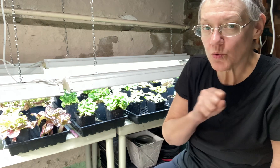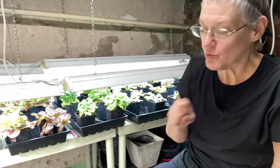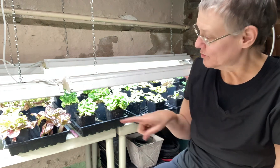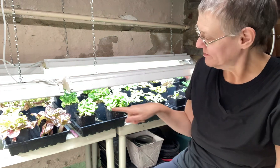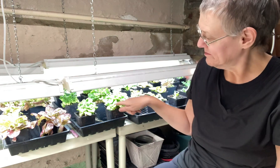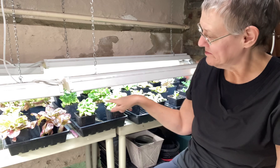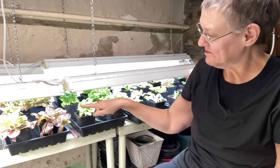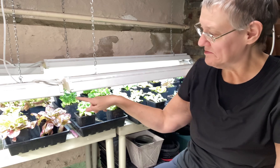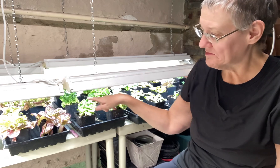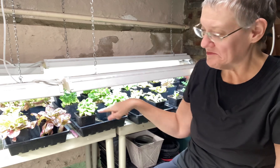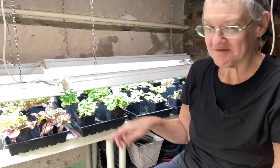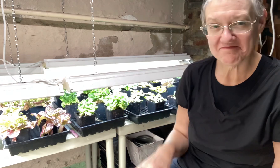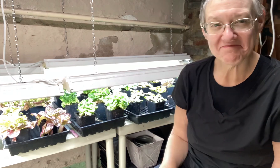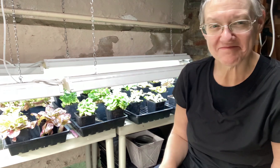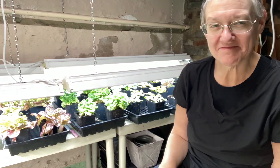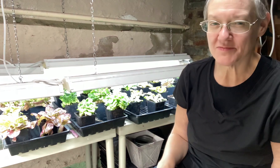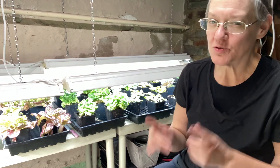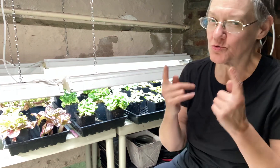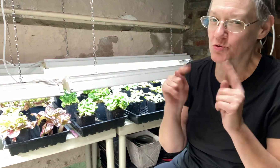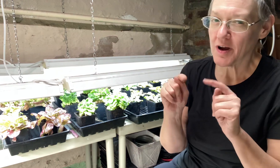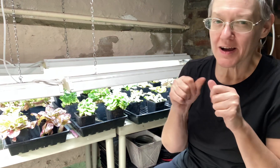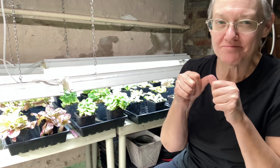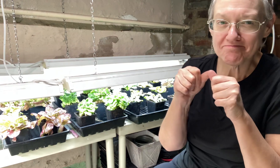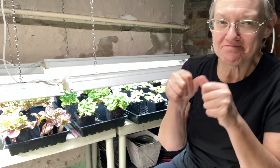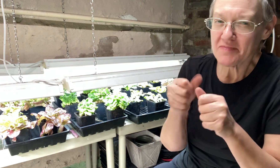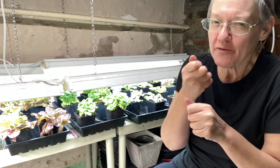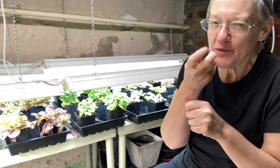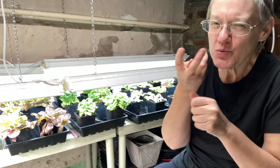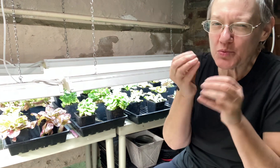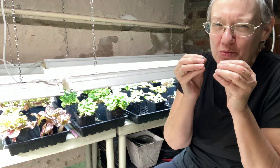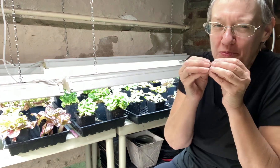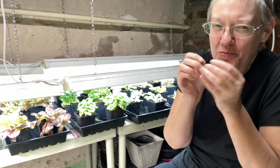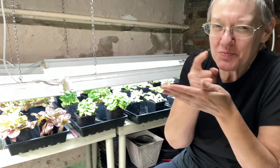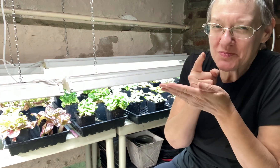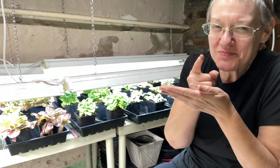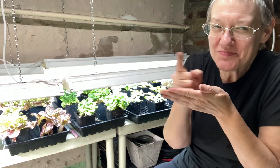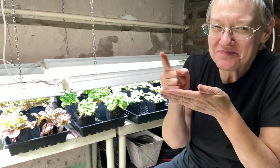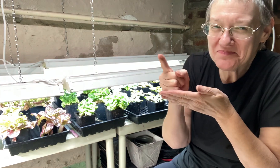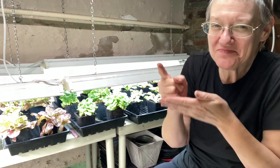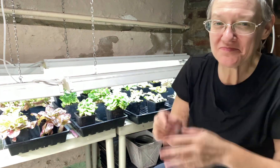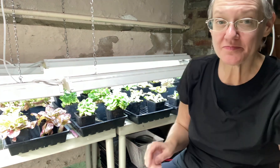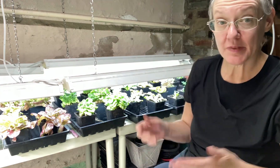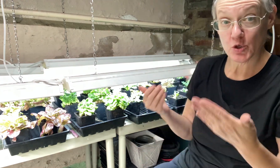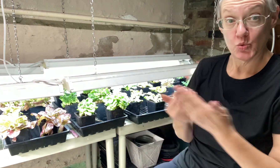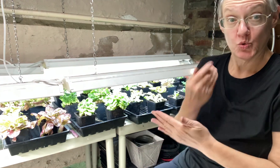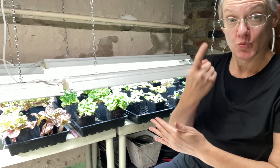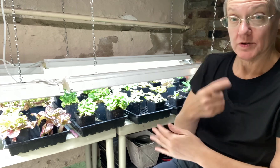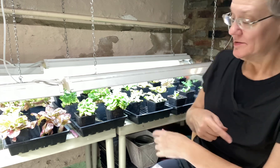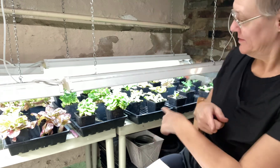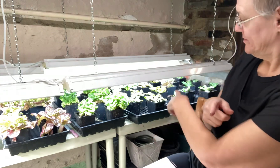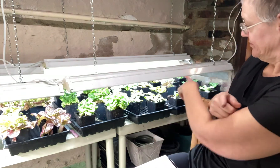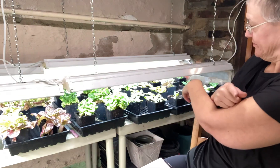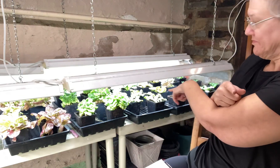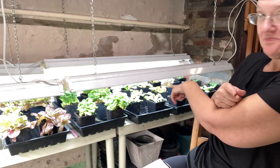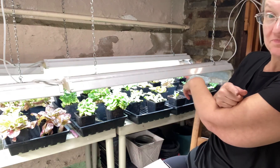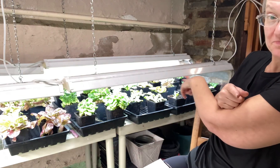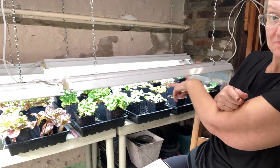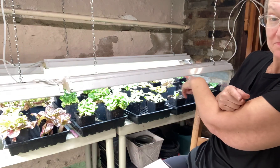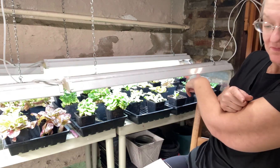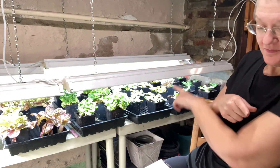so these are seven weeks old i'm gonna try to keep them going a few more weeks now the new lettuce